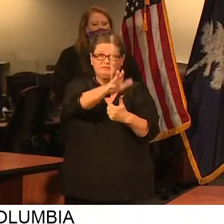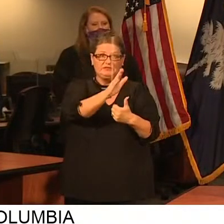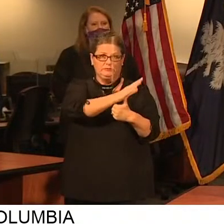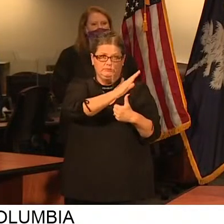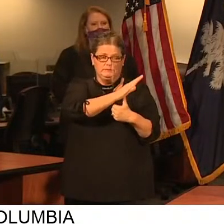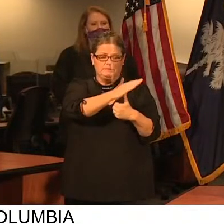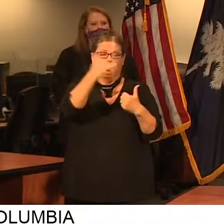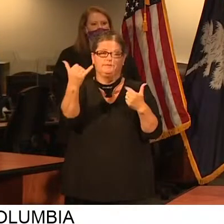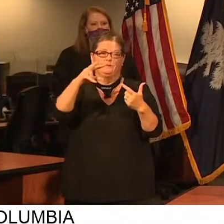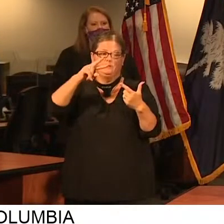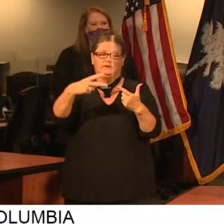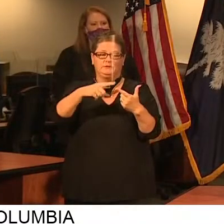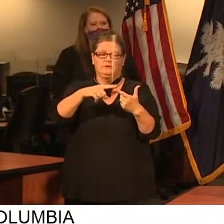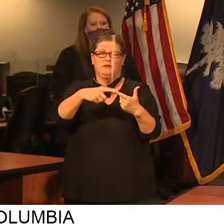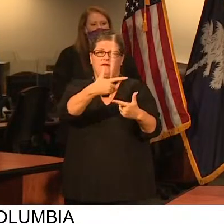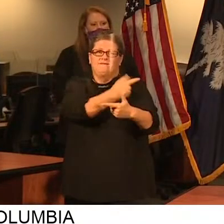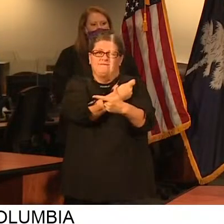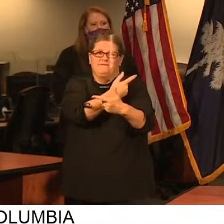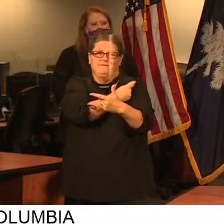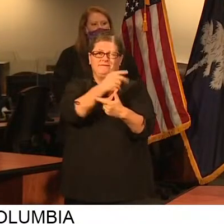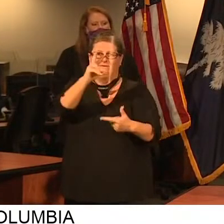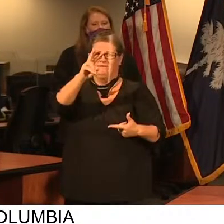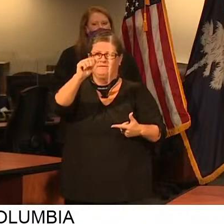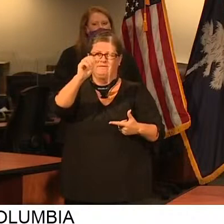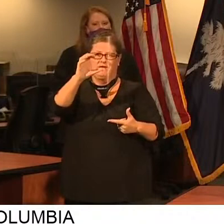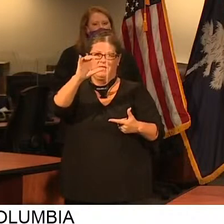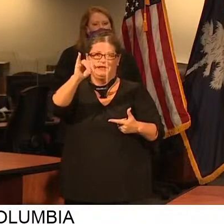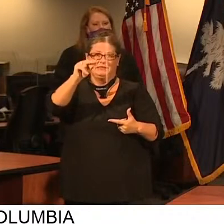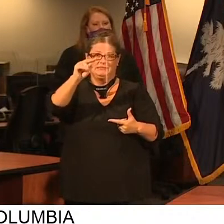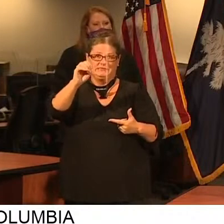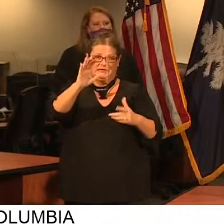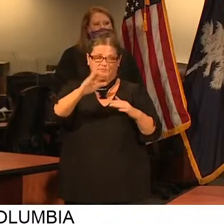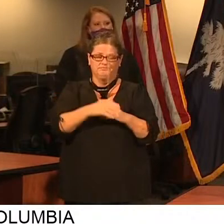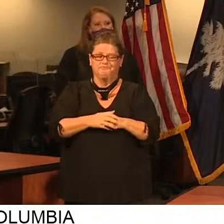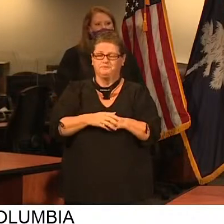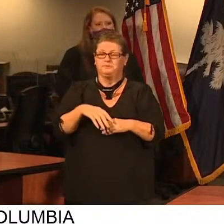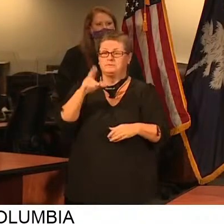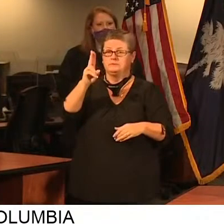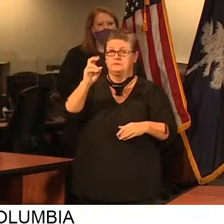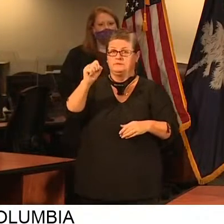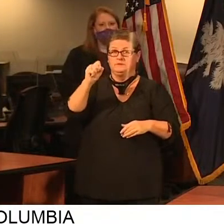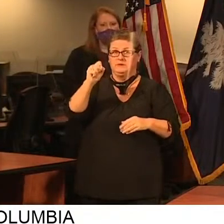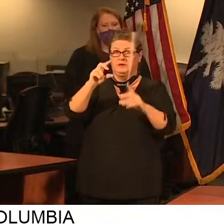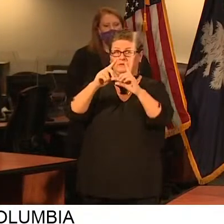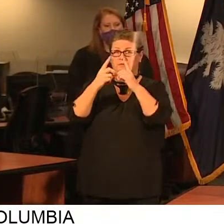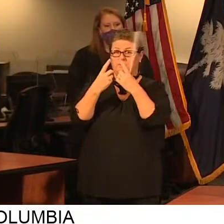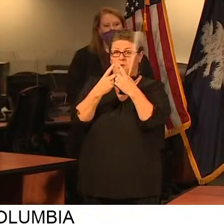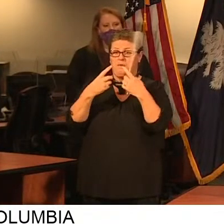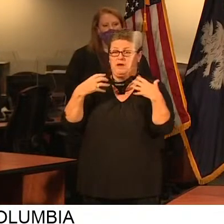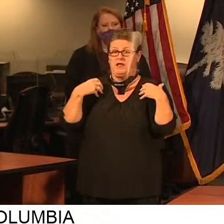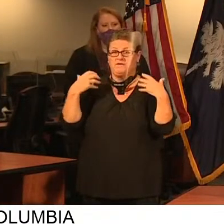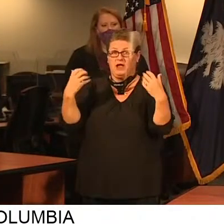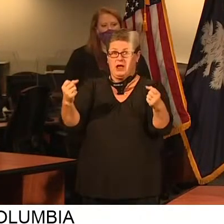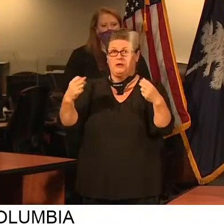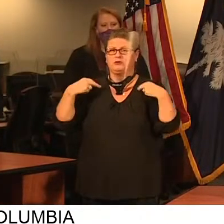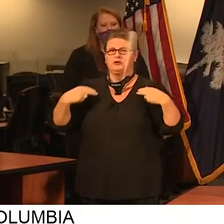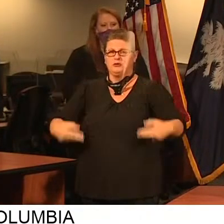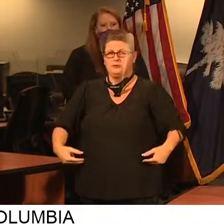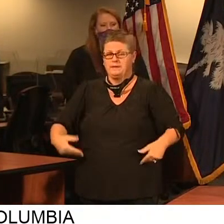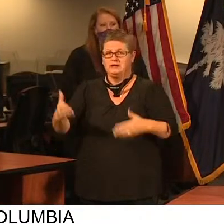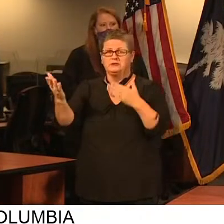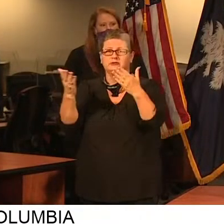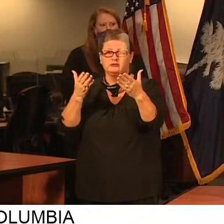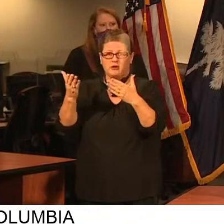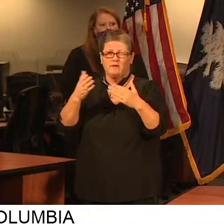about the vaccine. I'd like to mention that the U.S. Department of Health and Human Services and the Centers